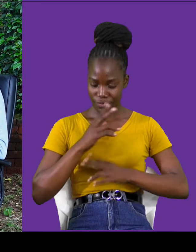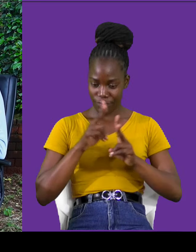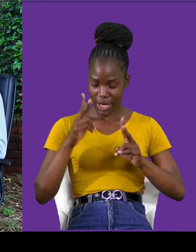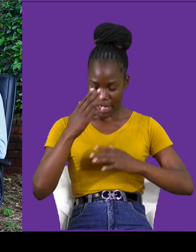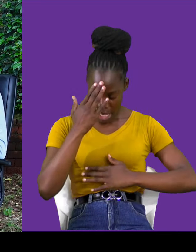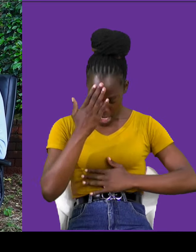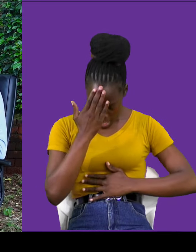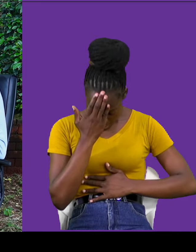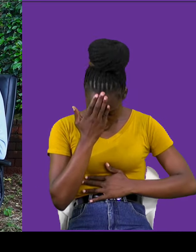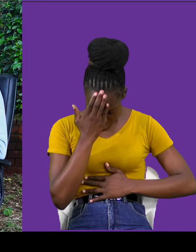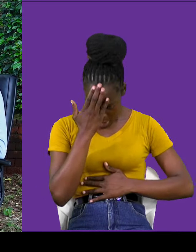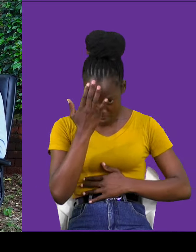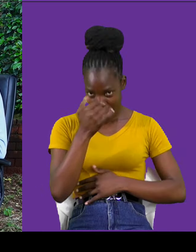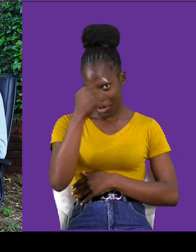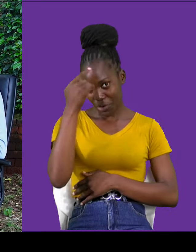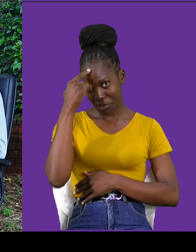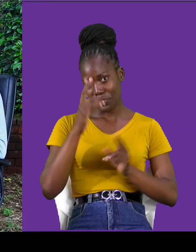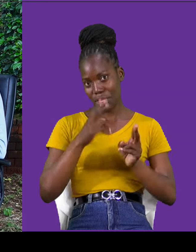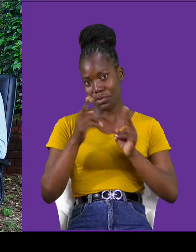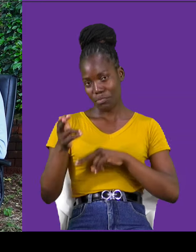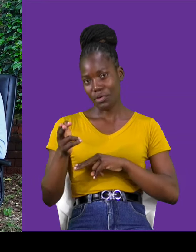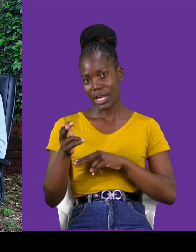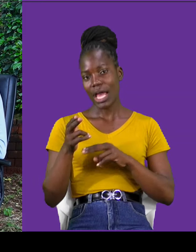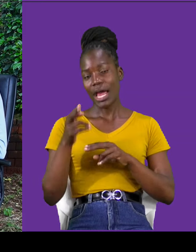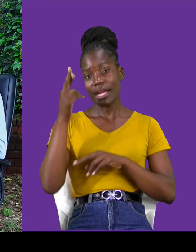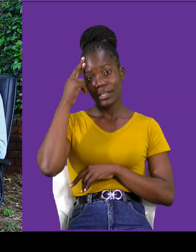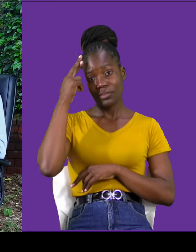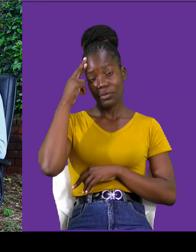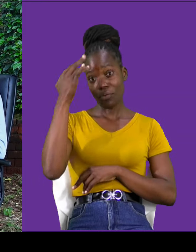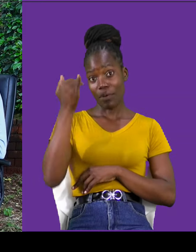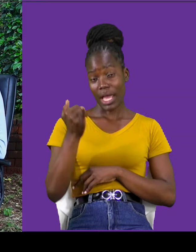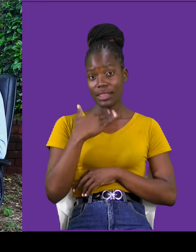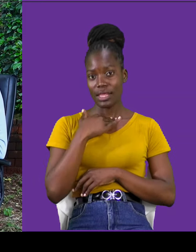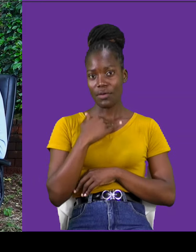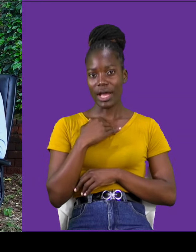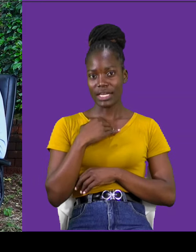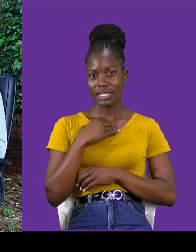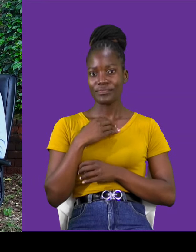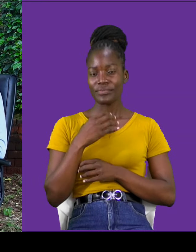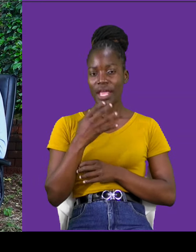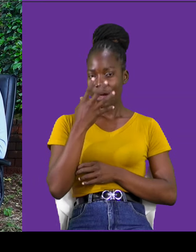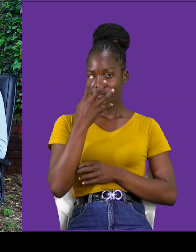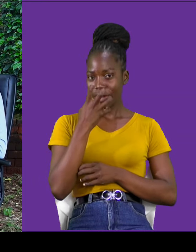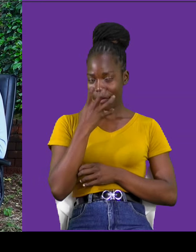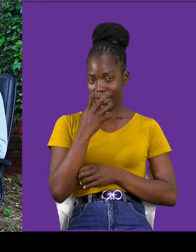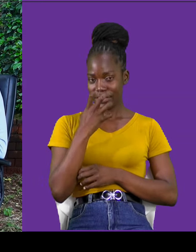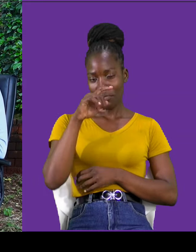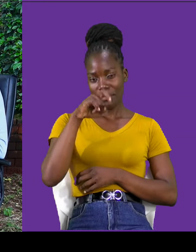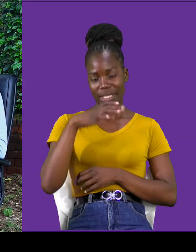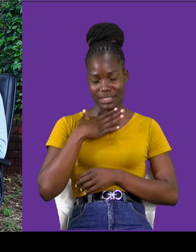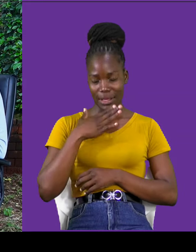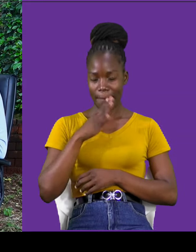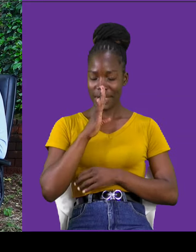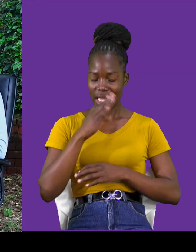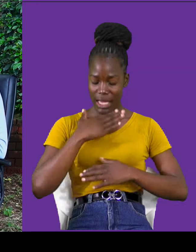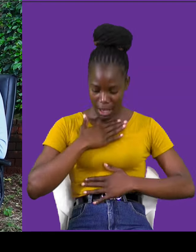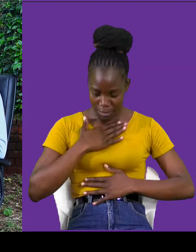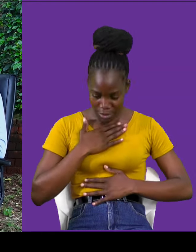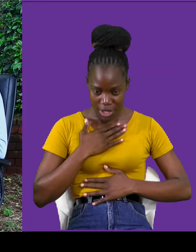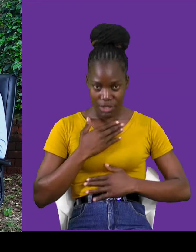reasons, tunataka mauwa. lazima apa tunajituma venya inafa. And that's why have Gideon today, so